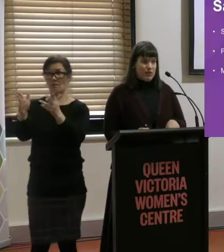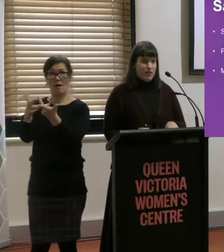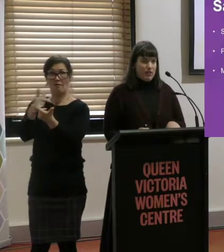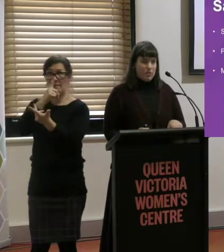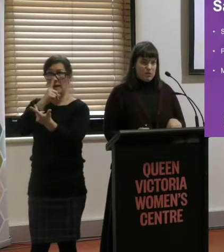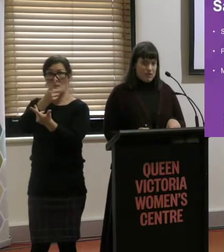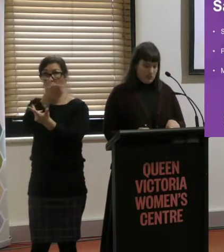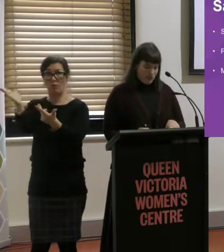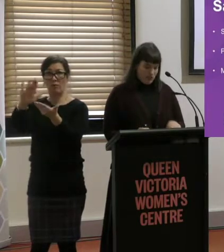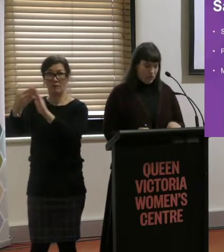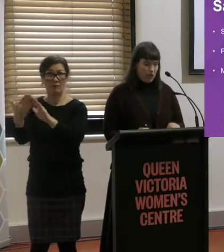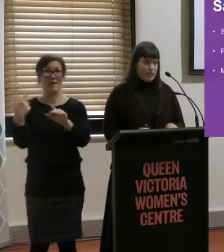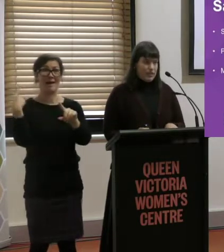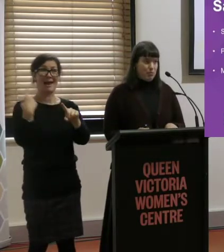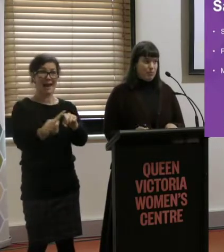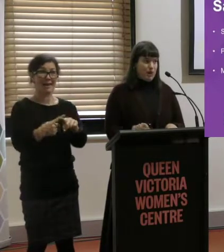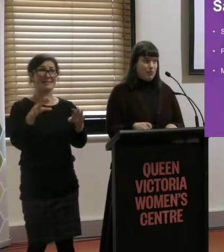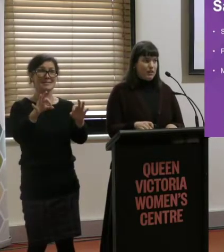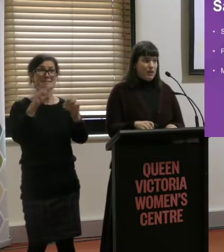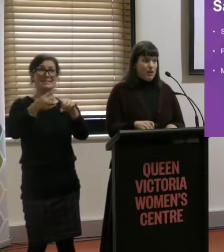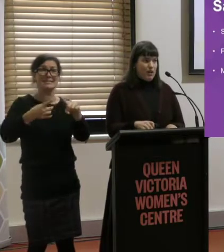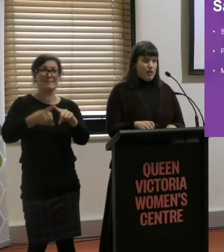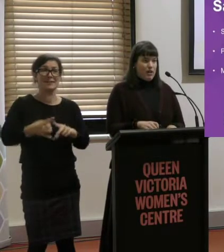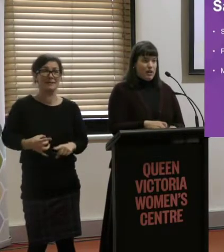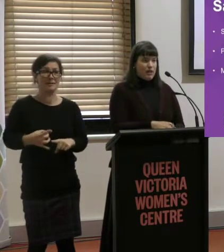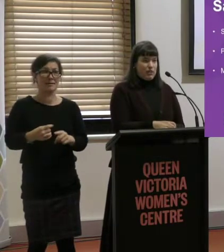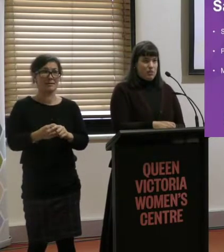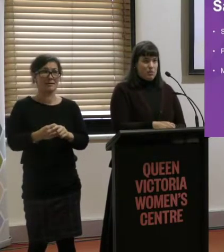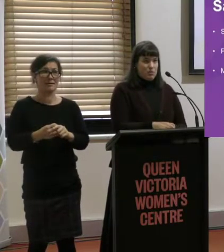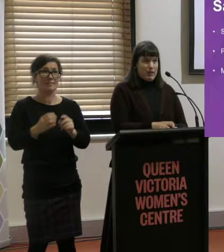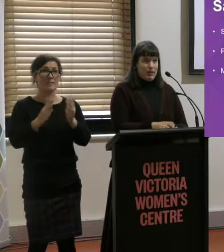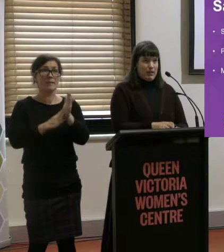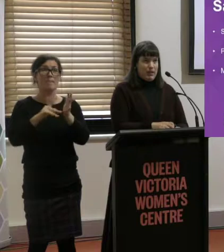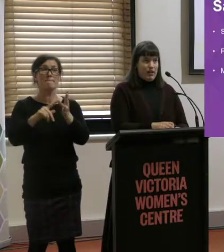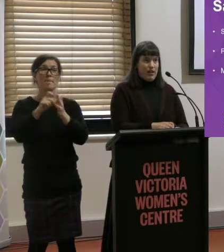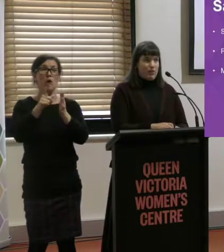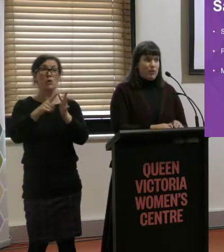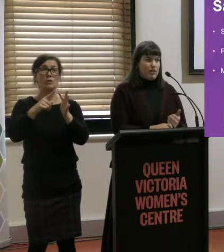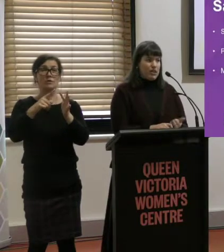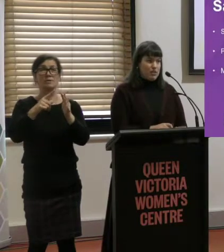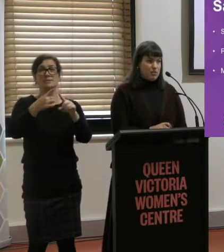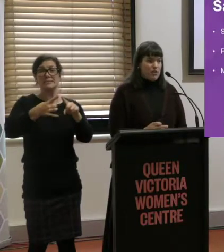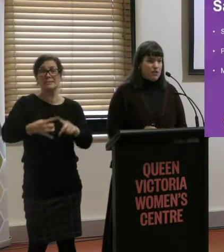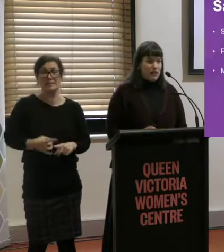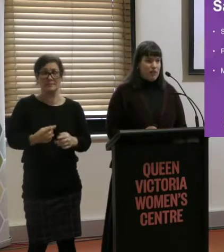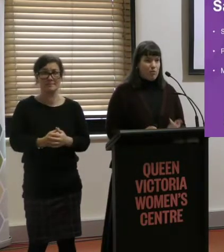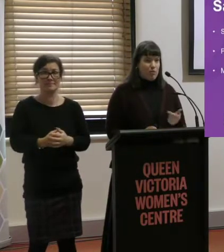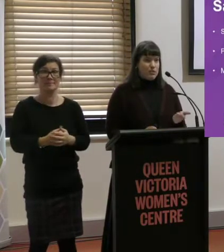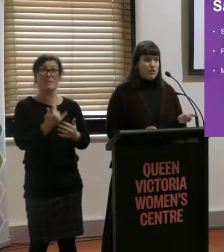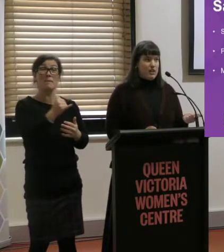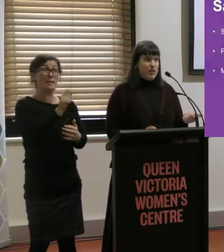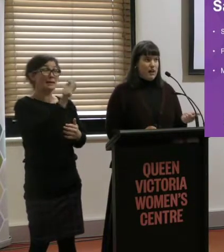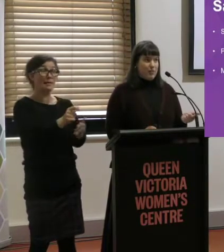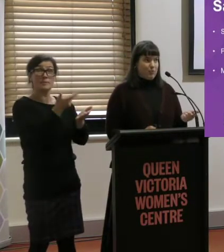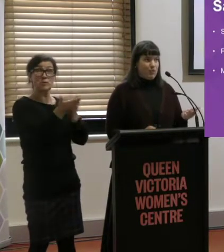specific, mode-specific issues. So, for example, staff issues being, whether it's customer service staff, whether